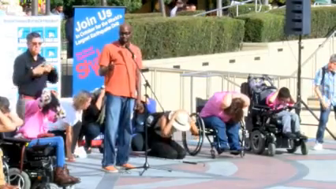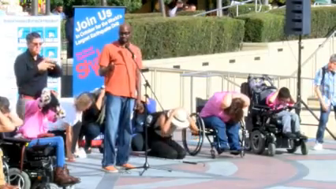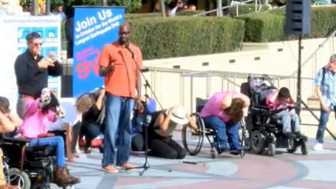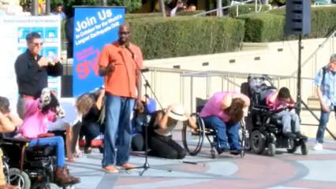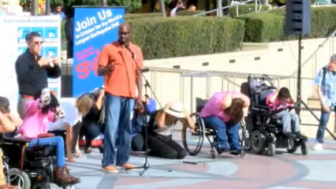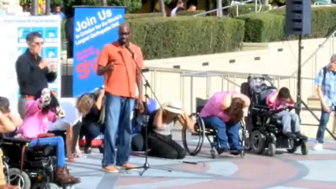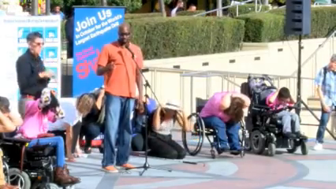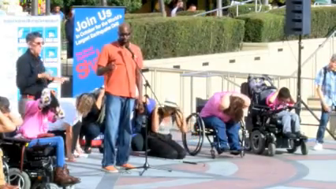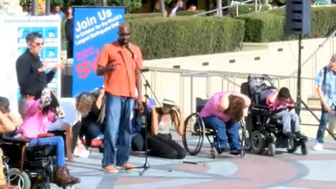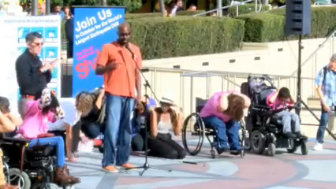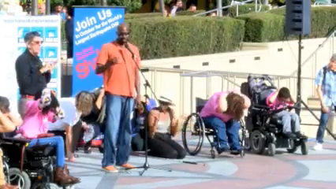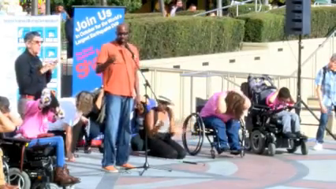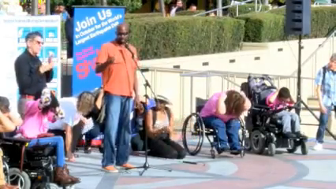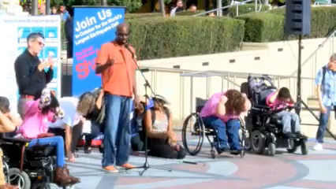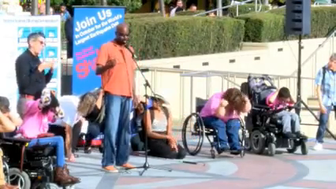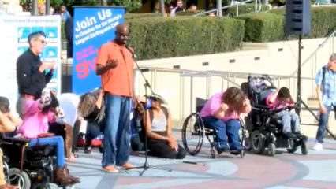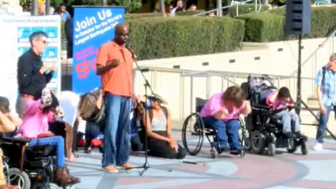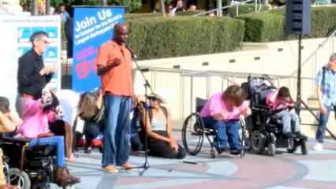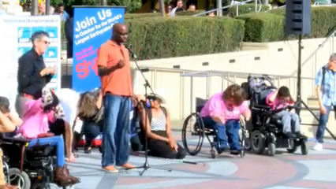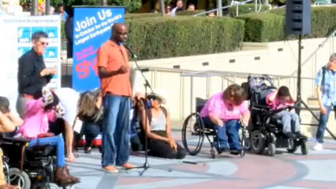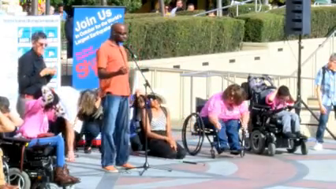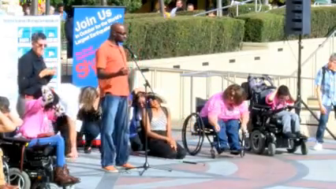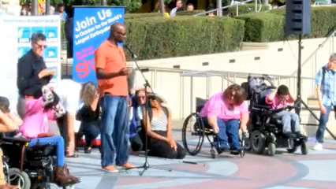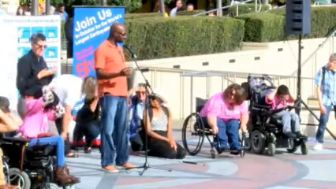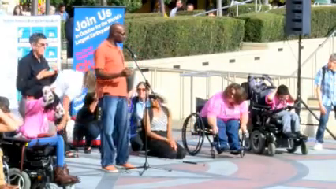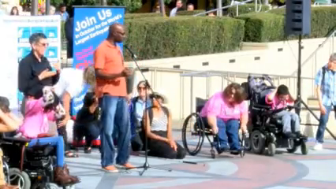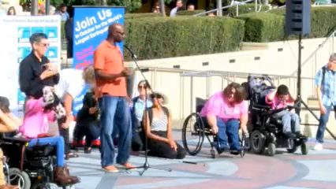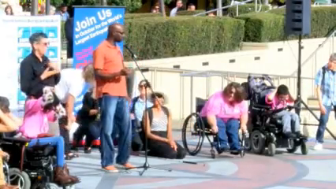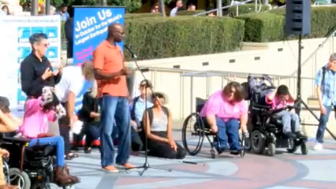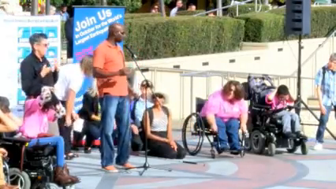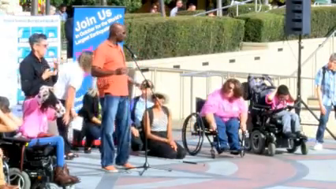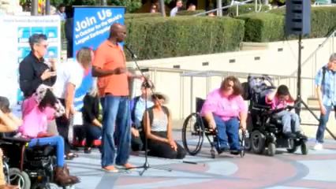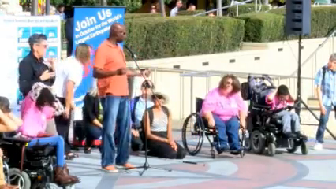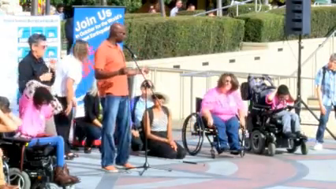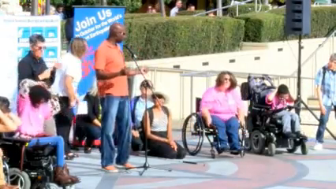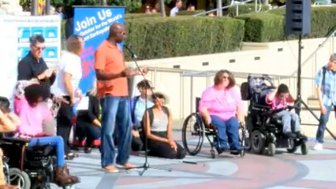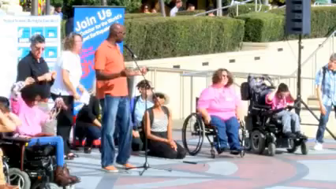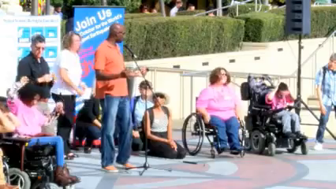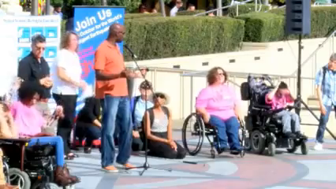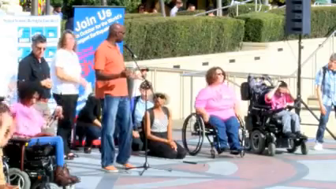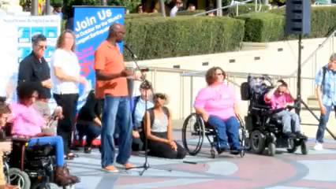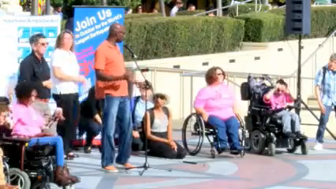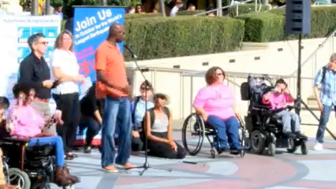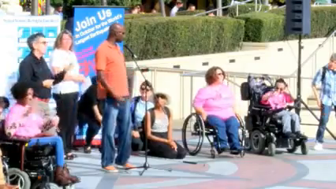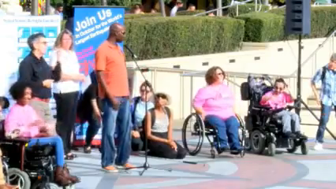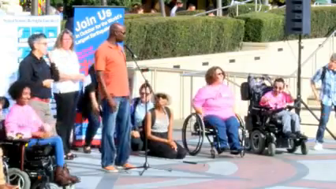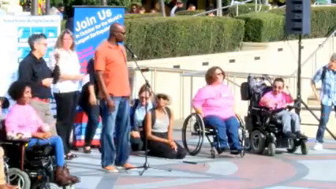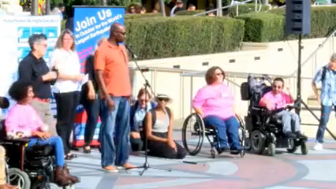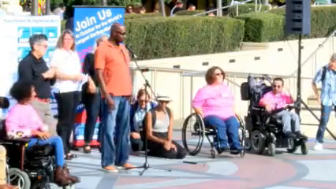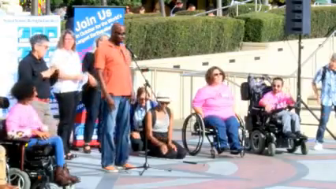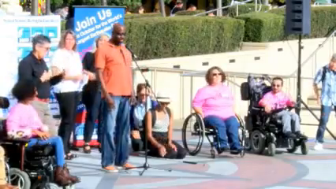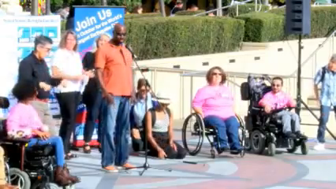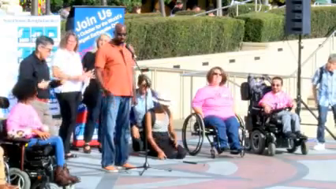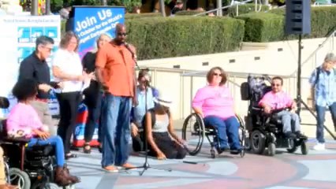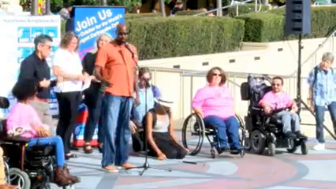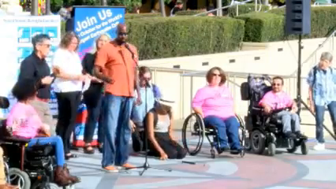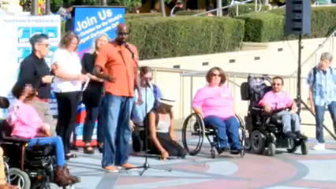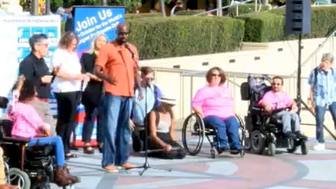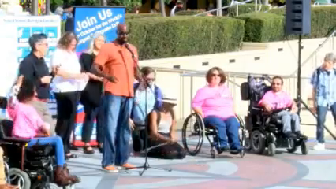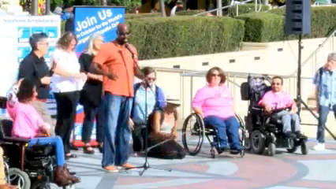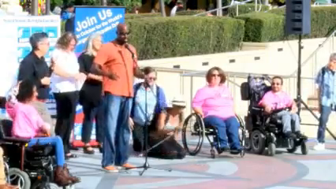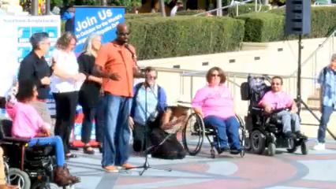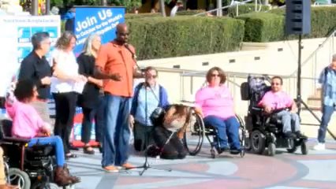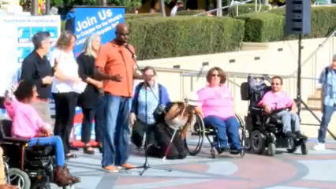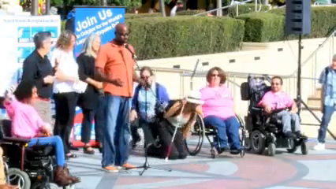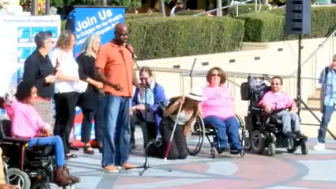aspects that we need to talk about if you're in a wheelchair or if you're someone who